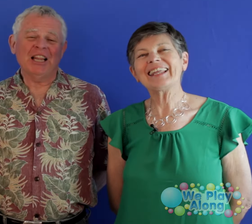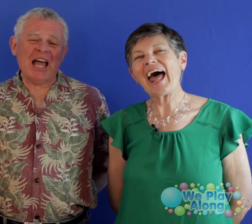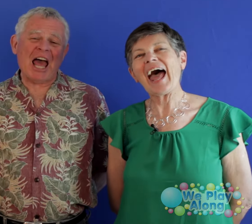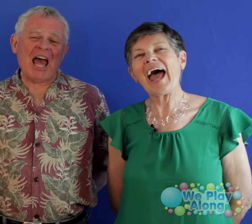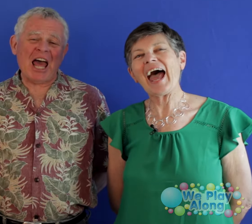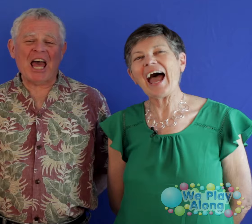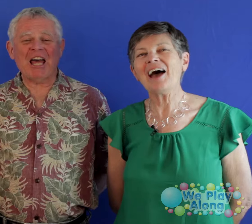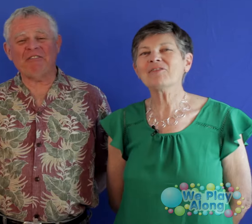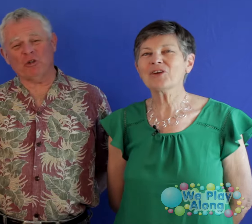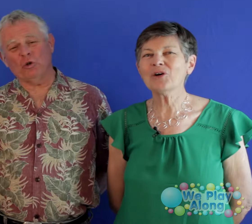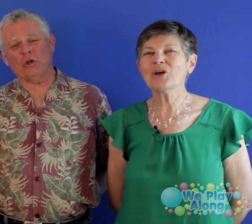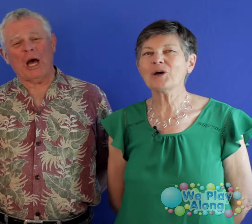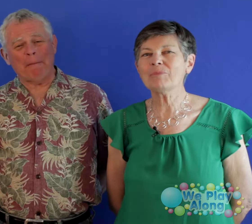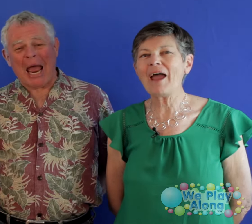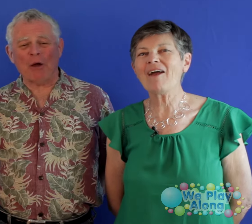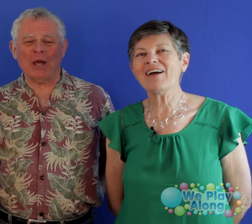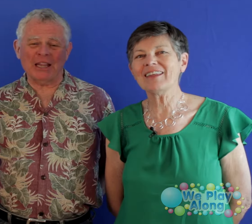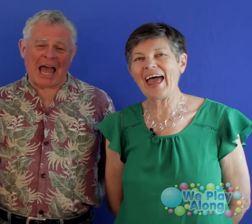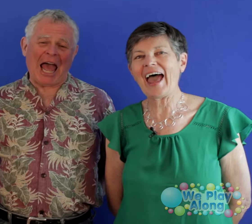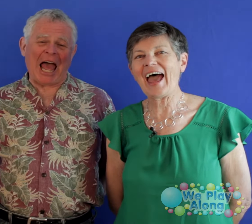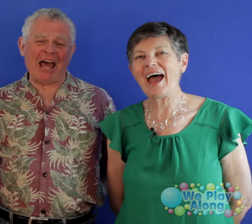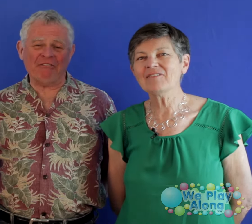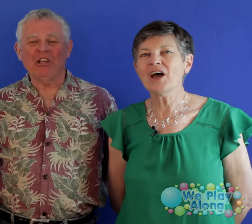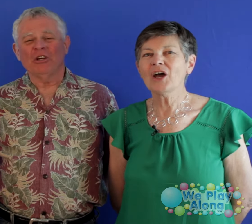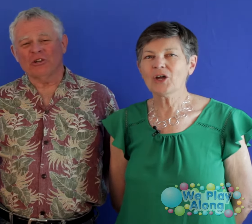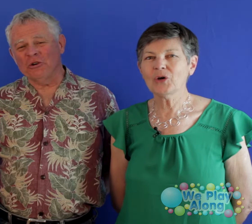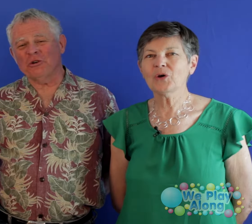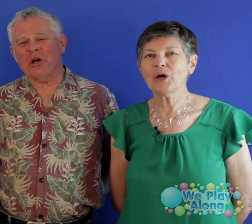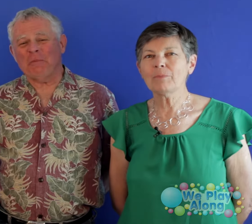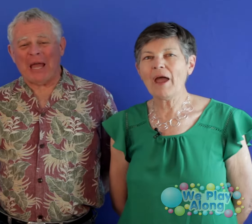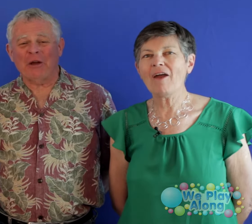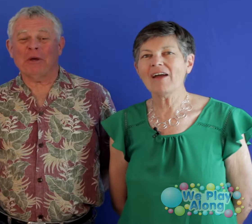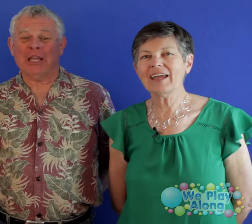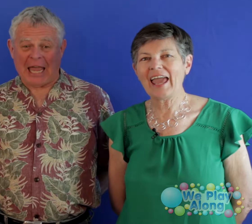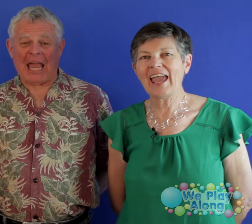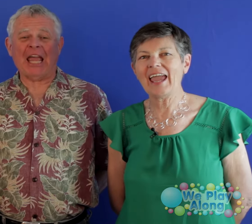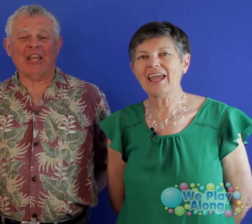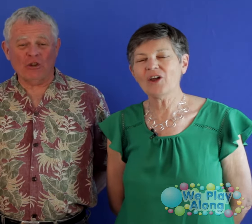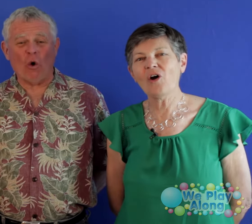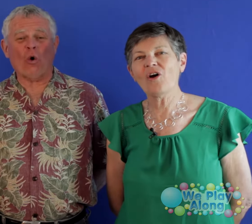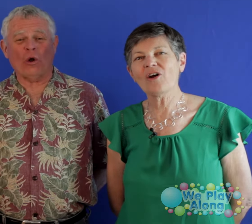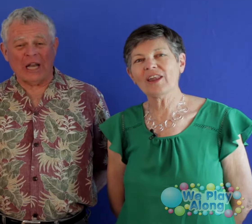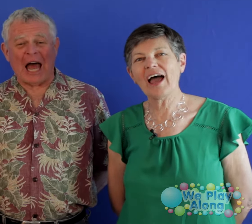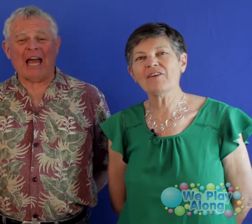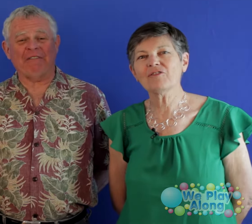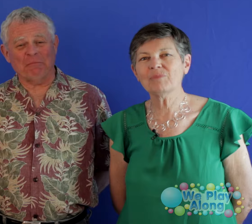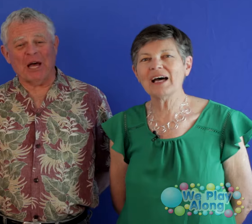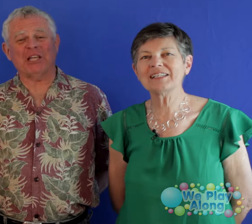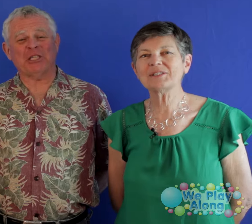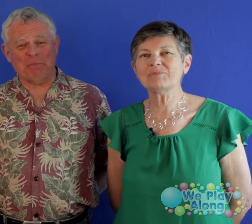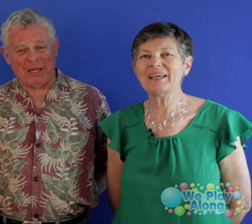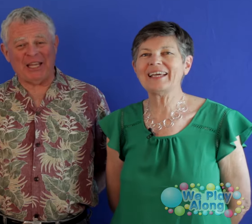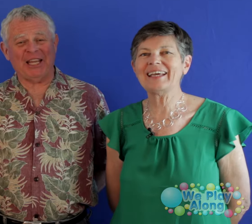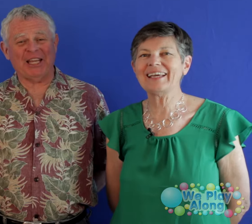Laugh Kookaburra, laugh Kookaburra, gay your life must be.